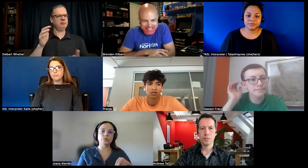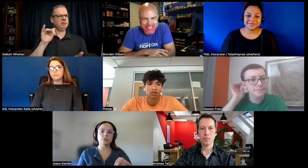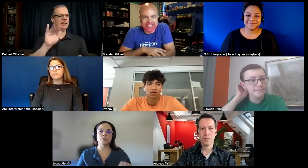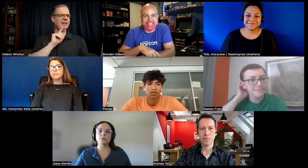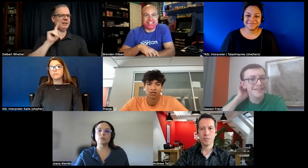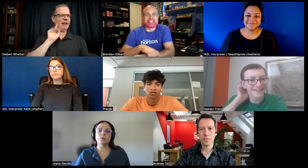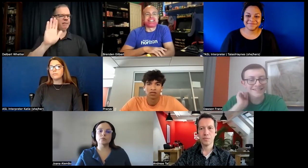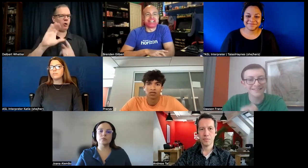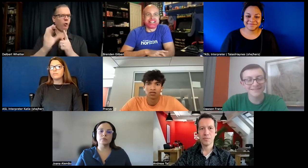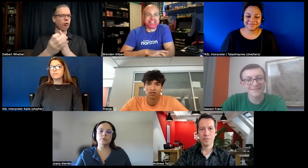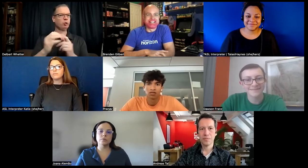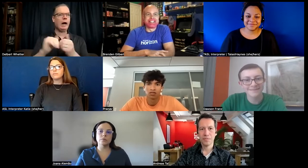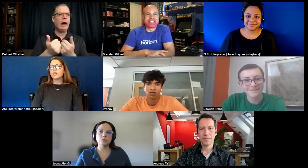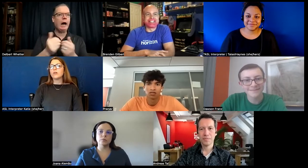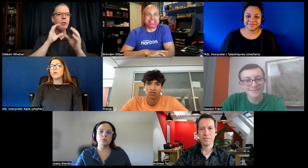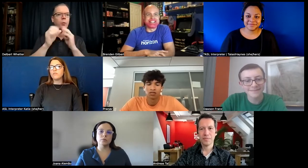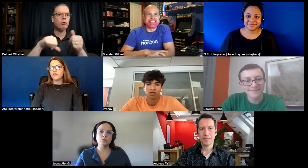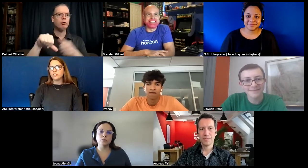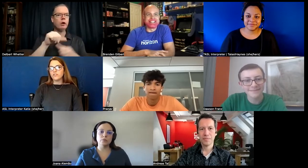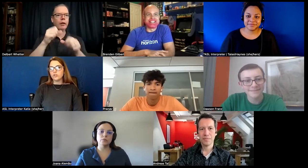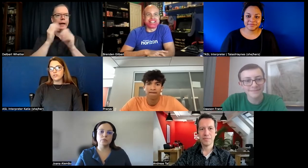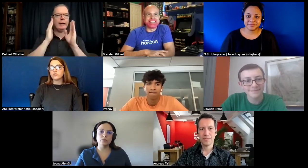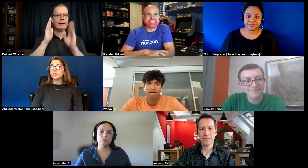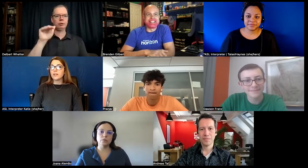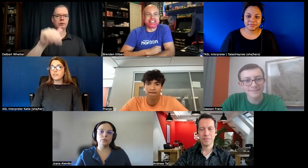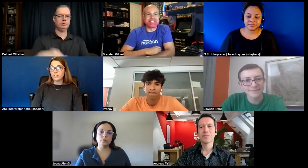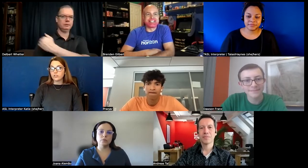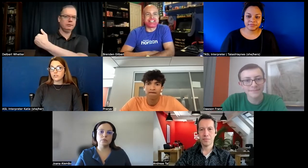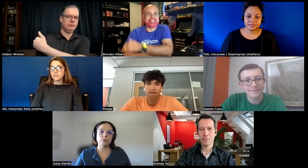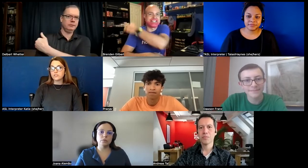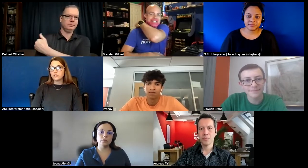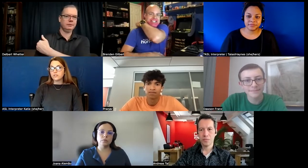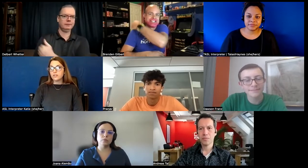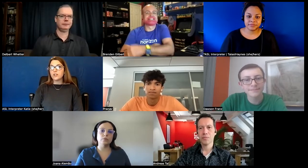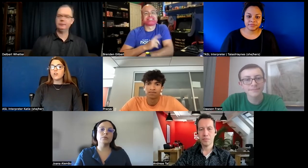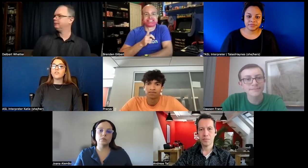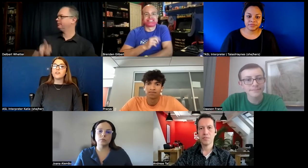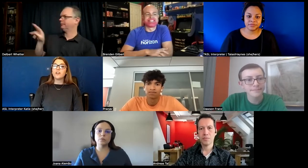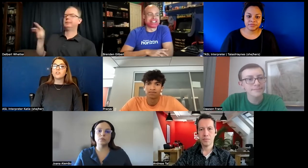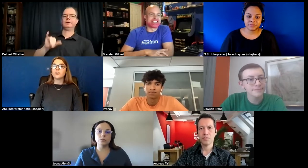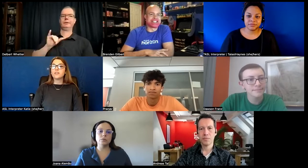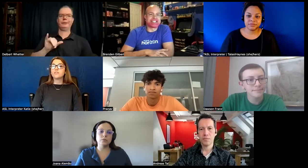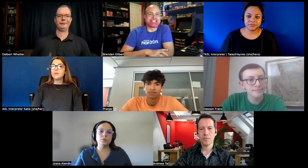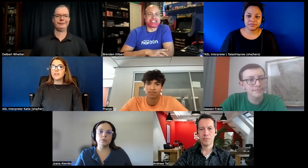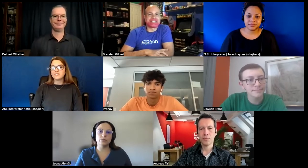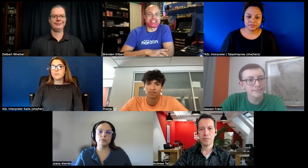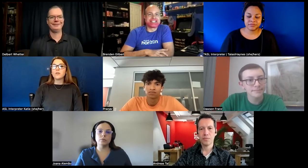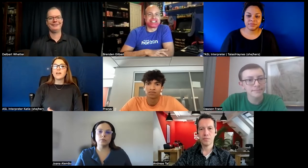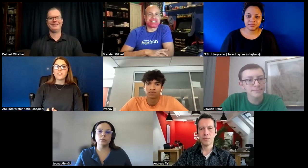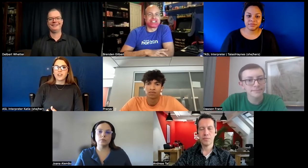the the field of view and especially with deaf characters you know for a deaf character instead of speaking to someone they would have another